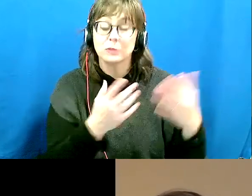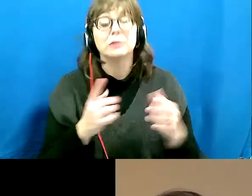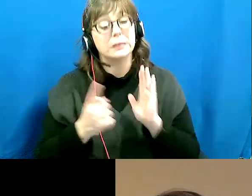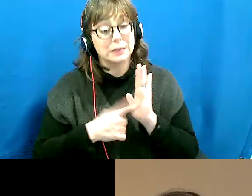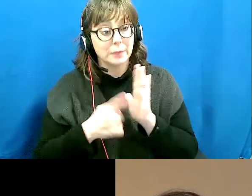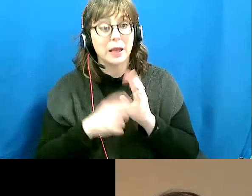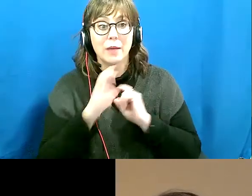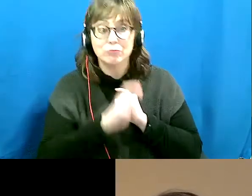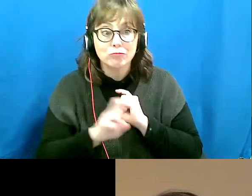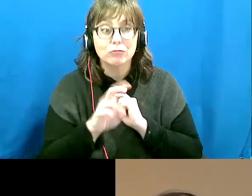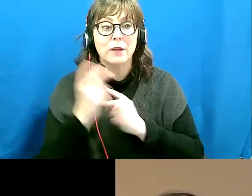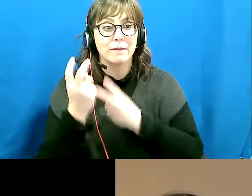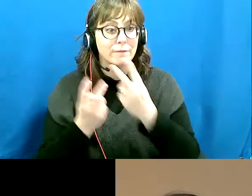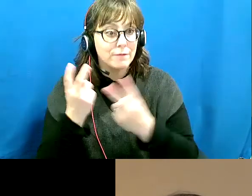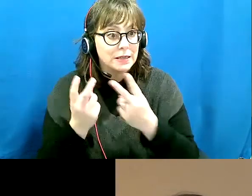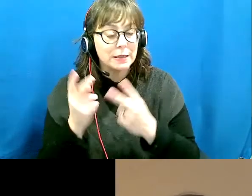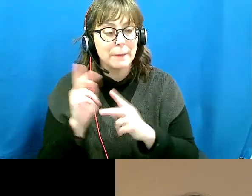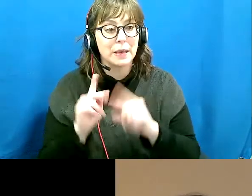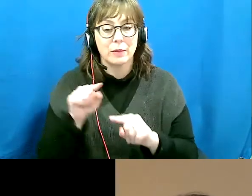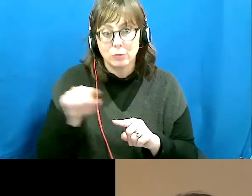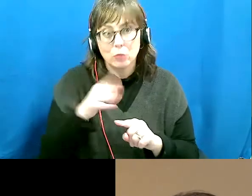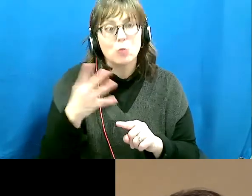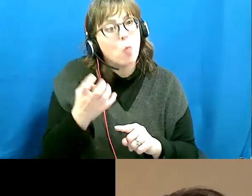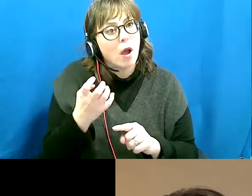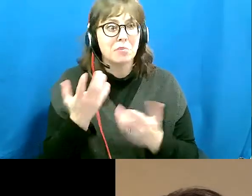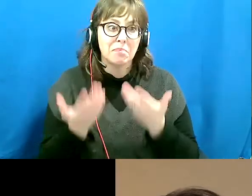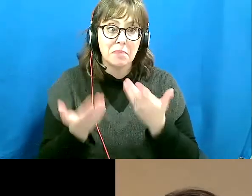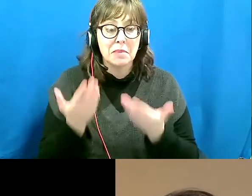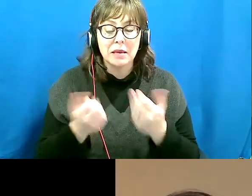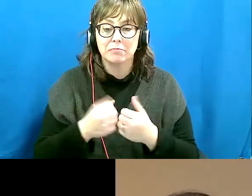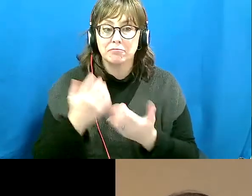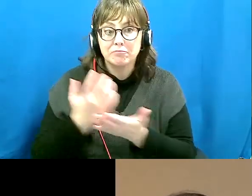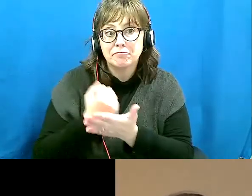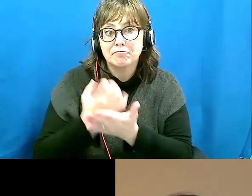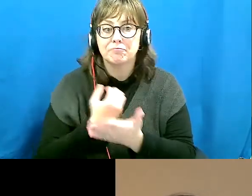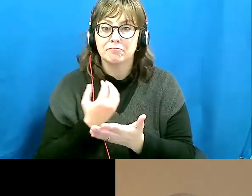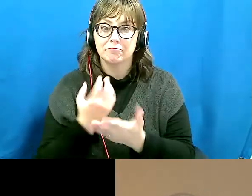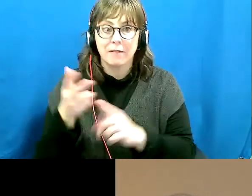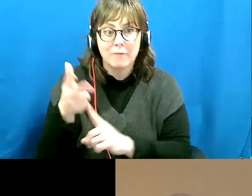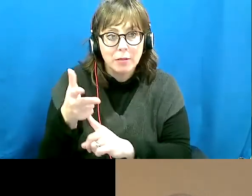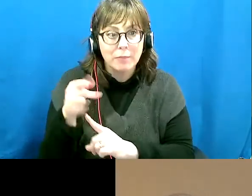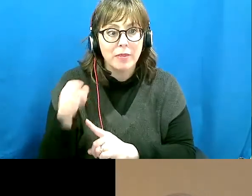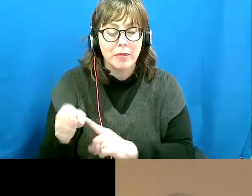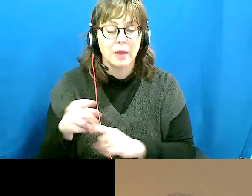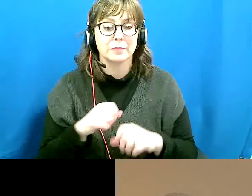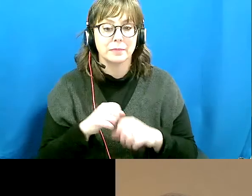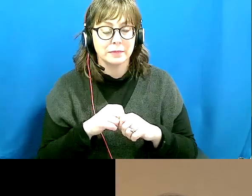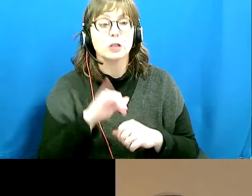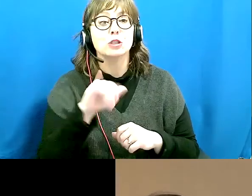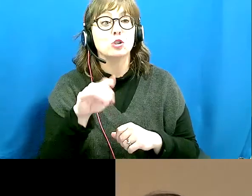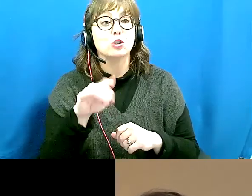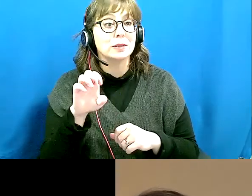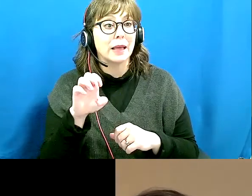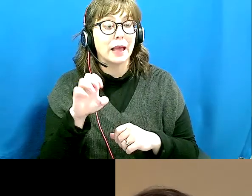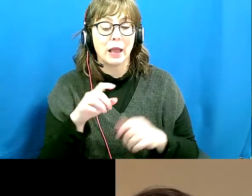or visit people we thought we would like to include in our film. Josie would write things